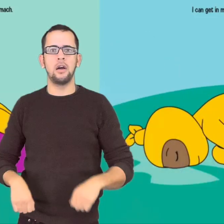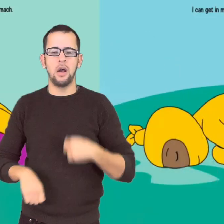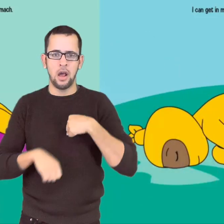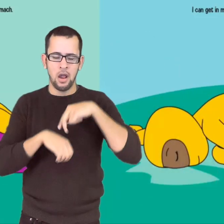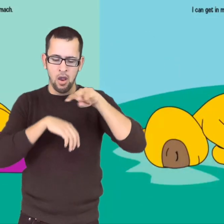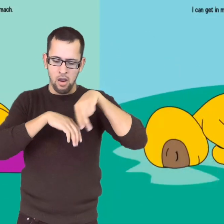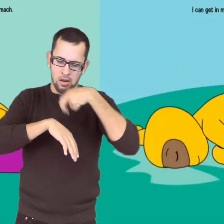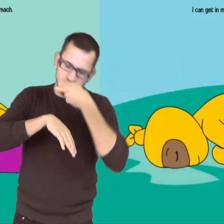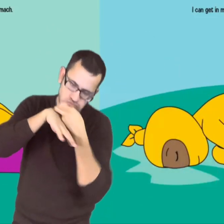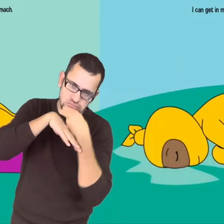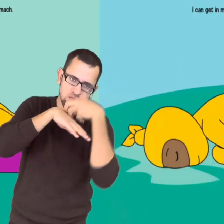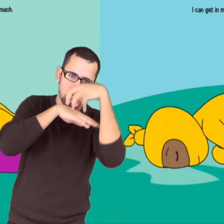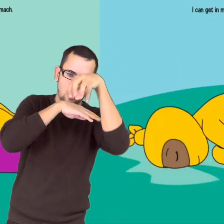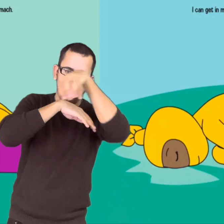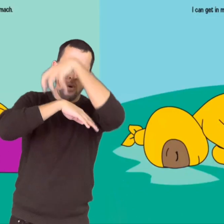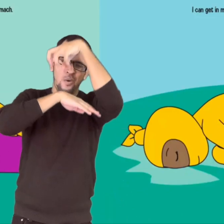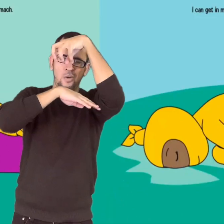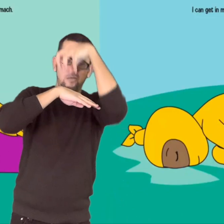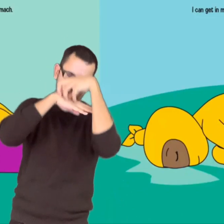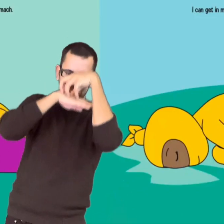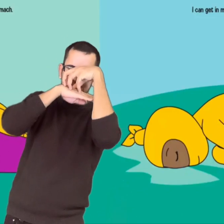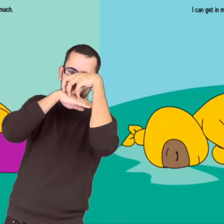I can get in my child's pose.